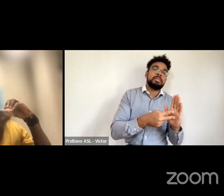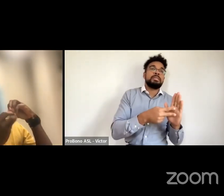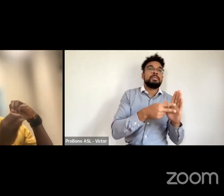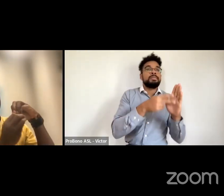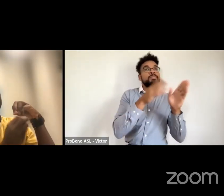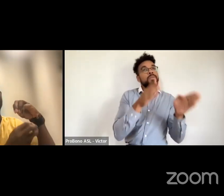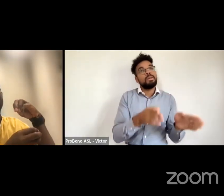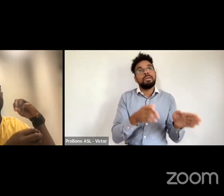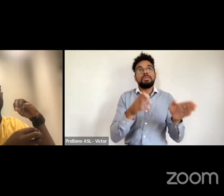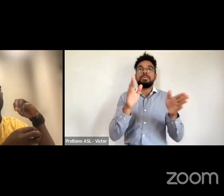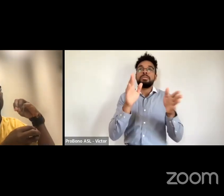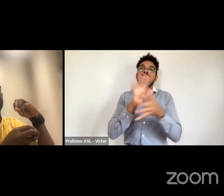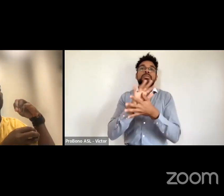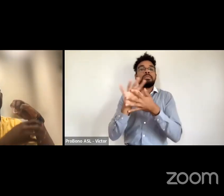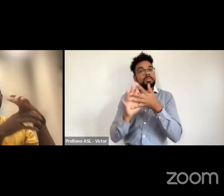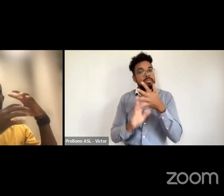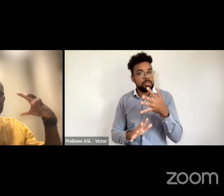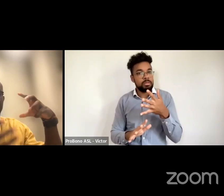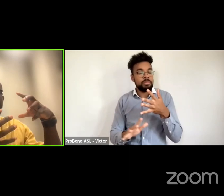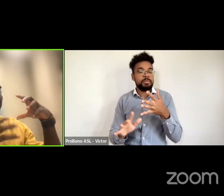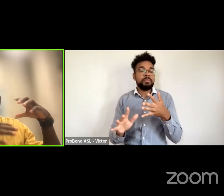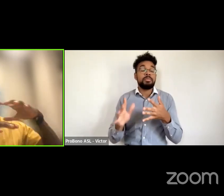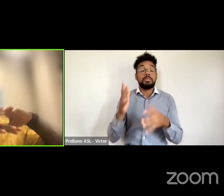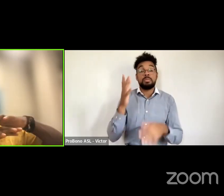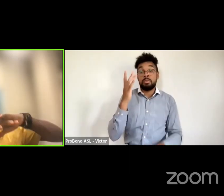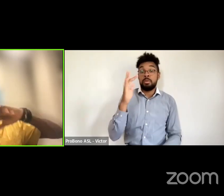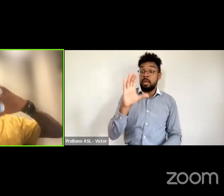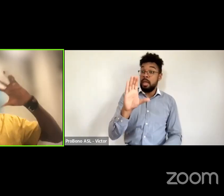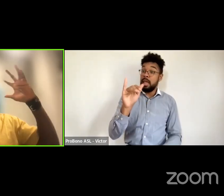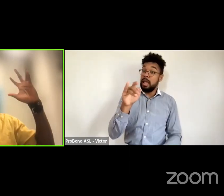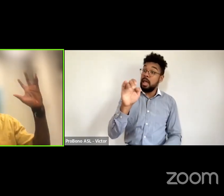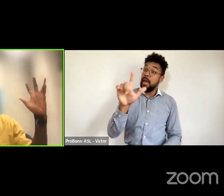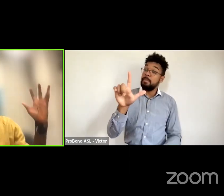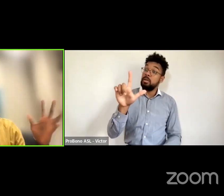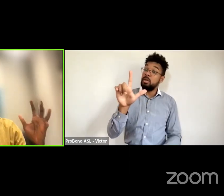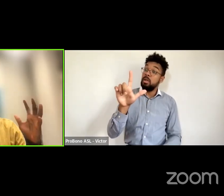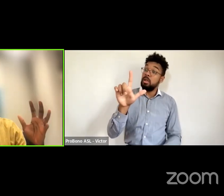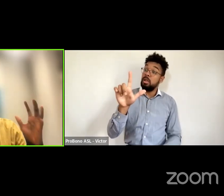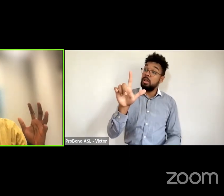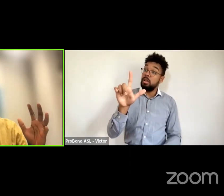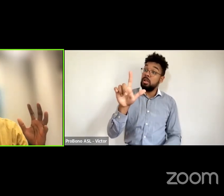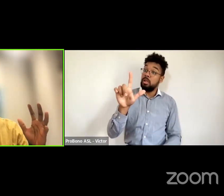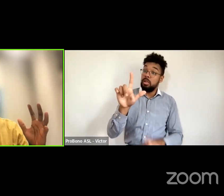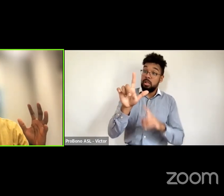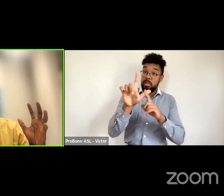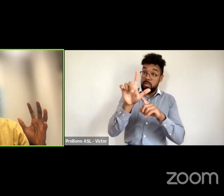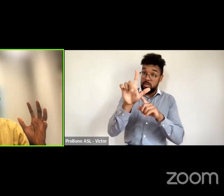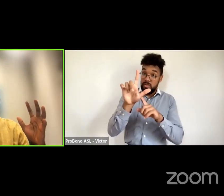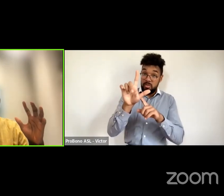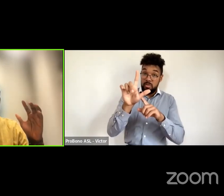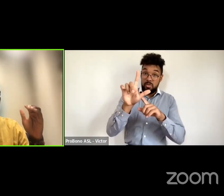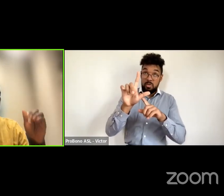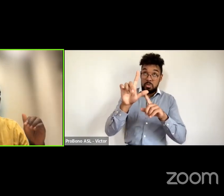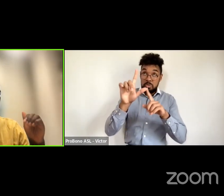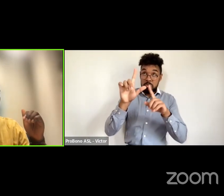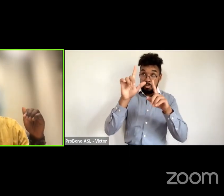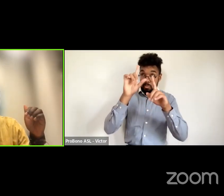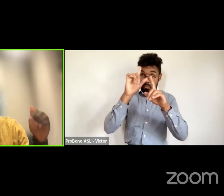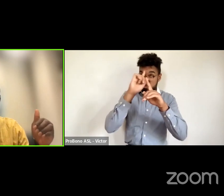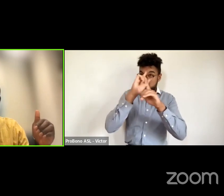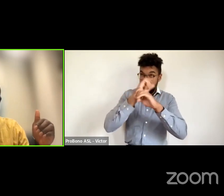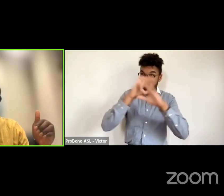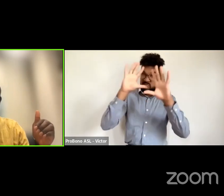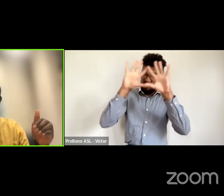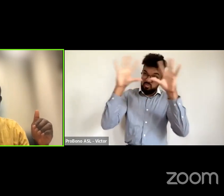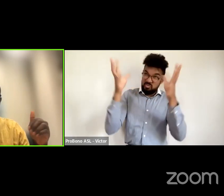when we think about capital in its holistic sense what are the other